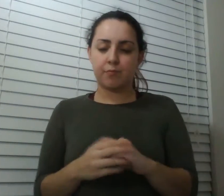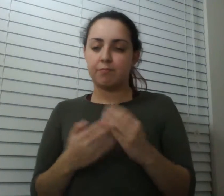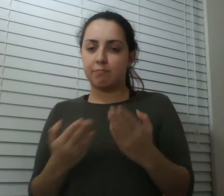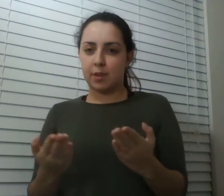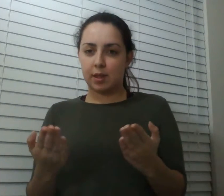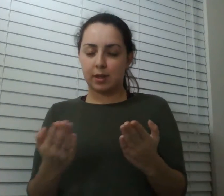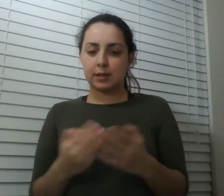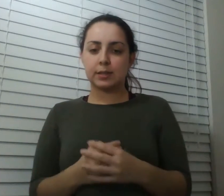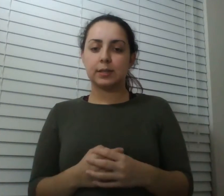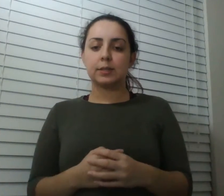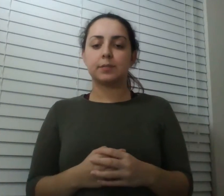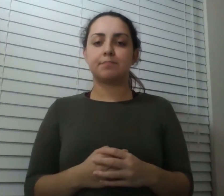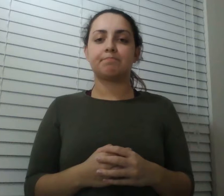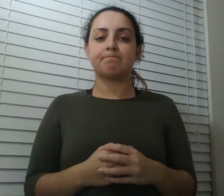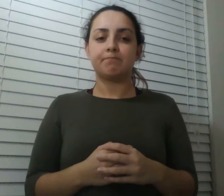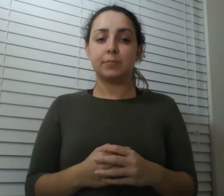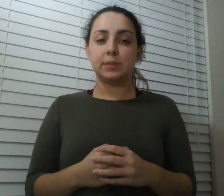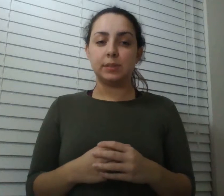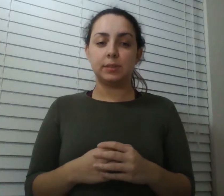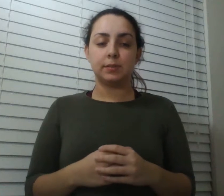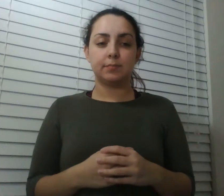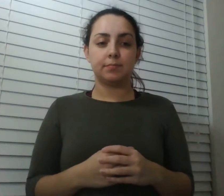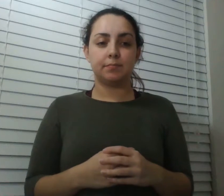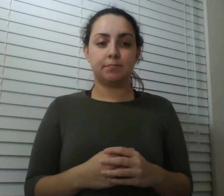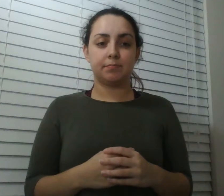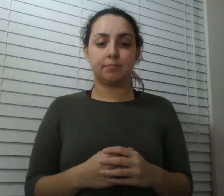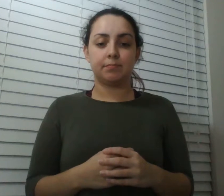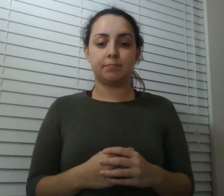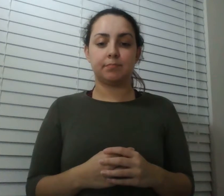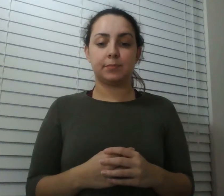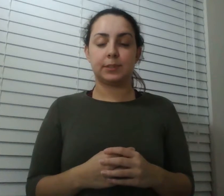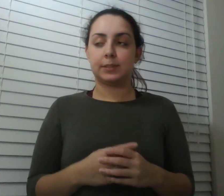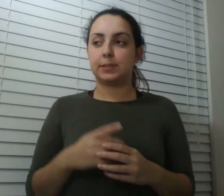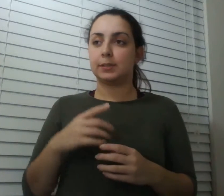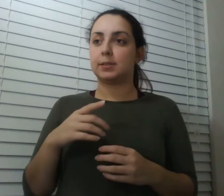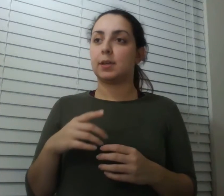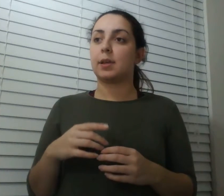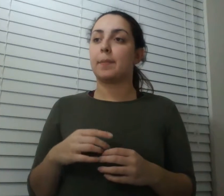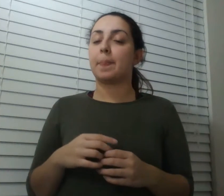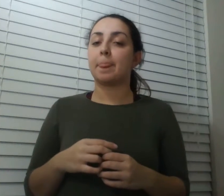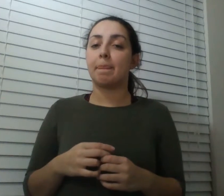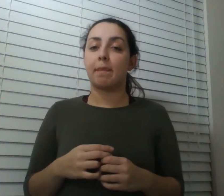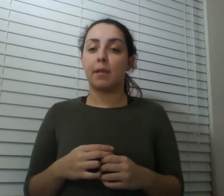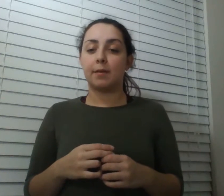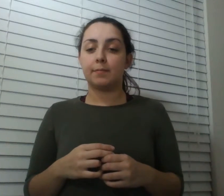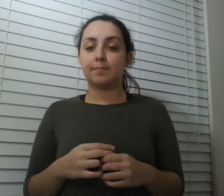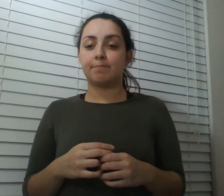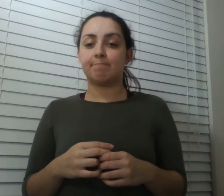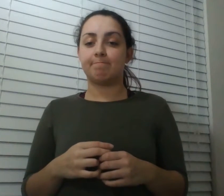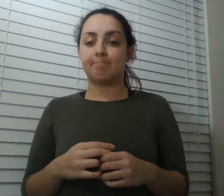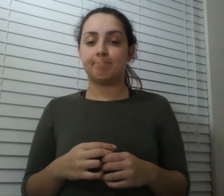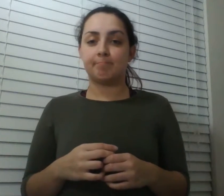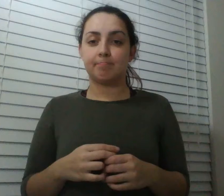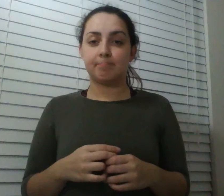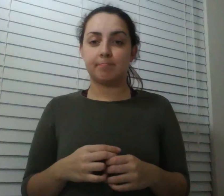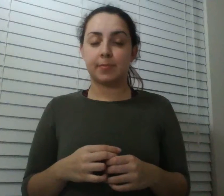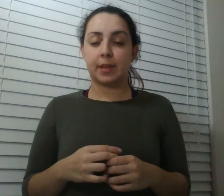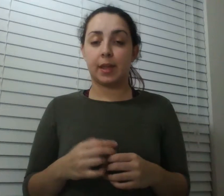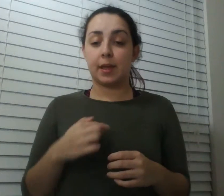here's tip uh well hi come on in i got started with all this when i met this guy yeah i'm justin